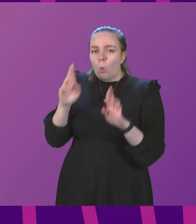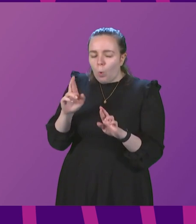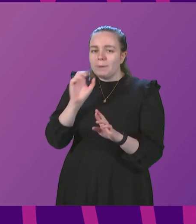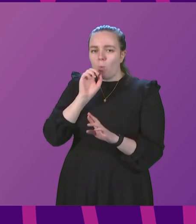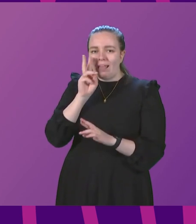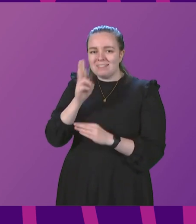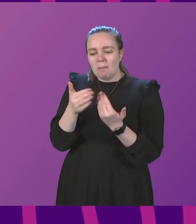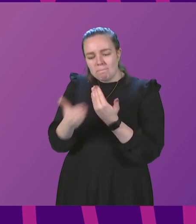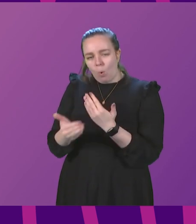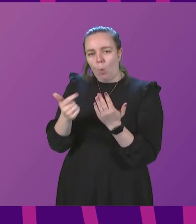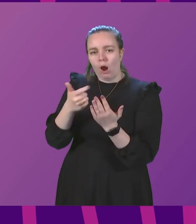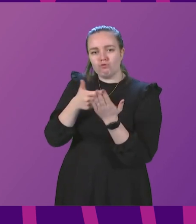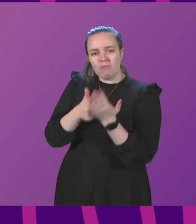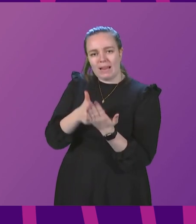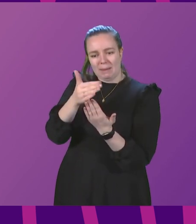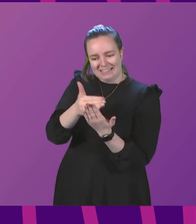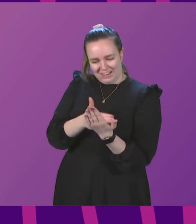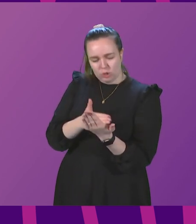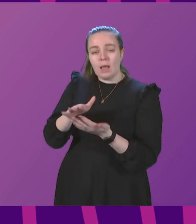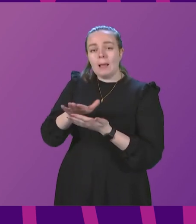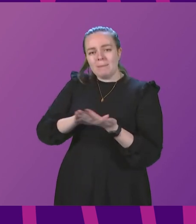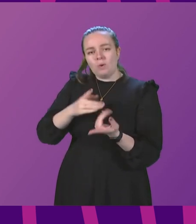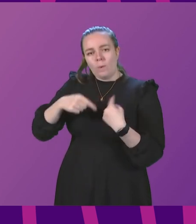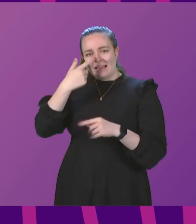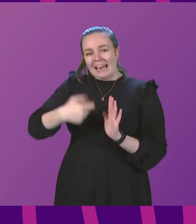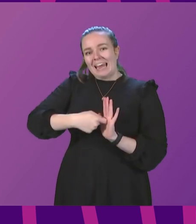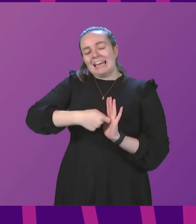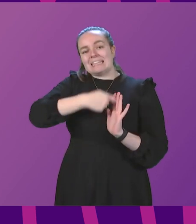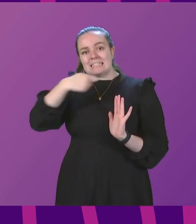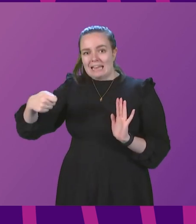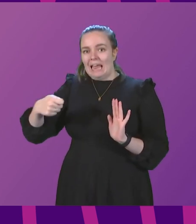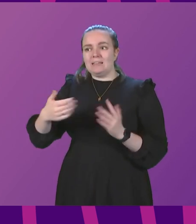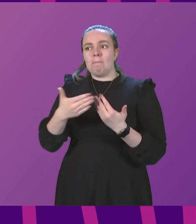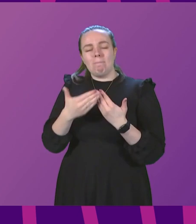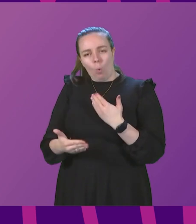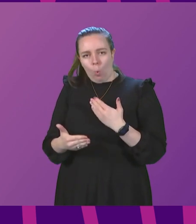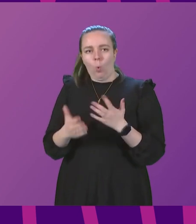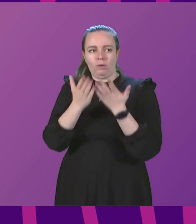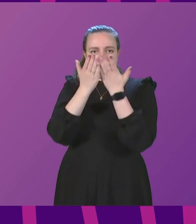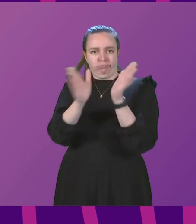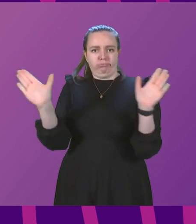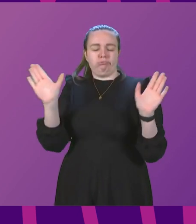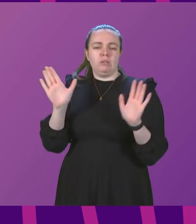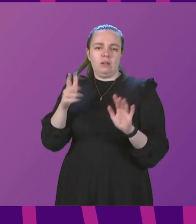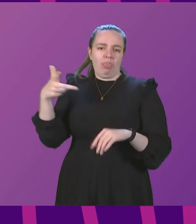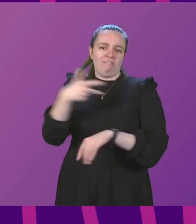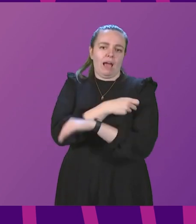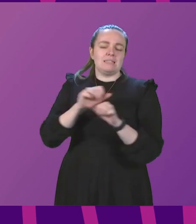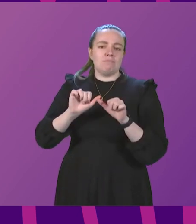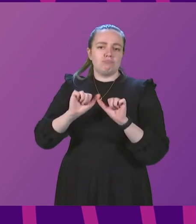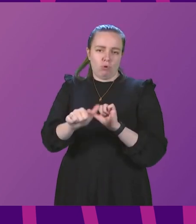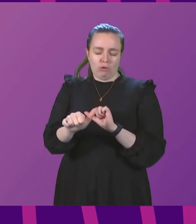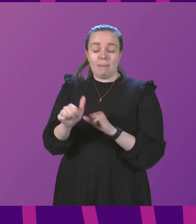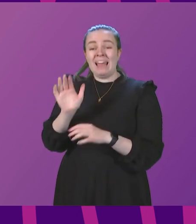recommendations coming from it that will allow us to extend even further the scope and the coverage of the vaccination programme,